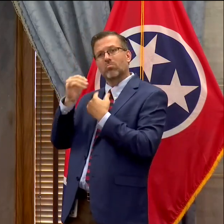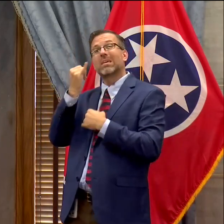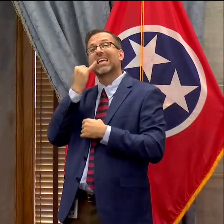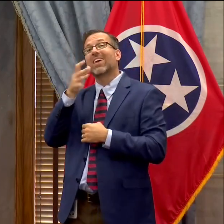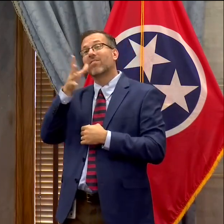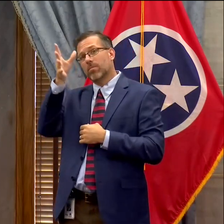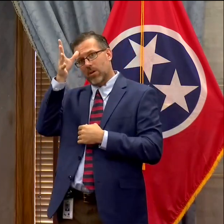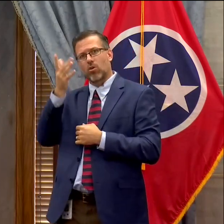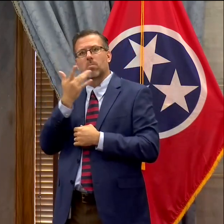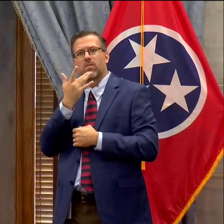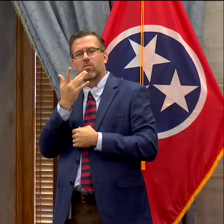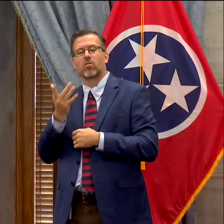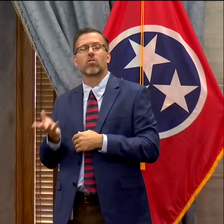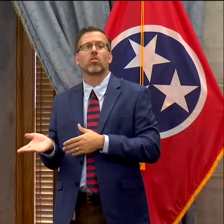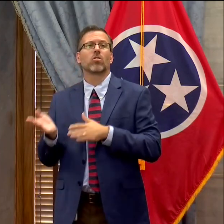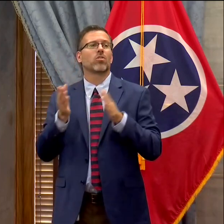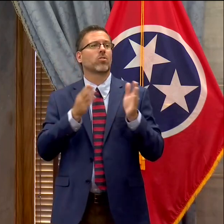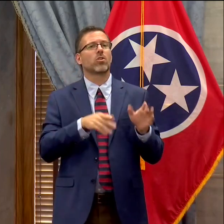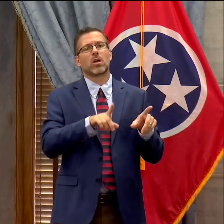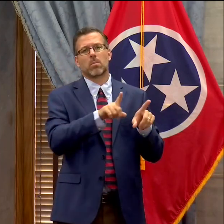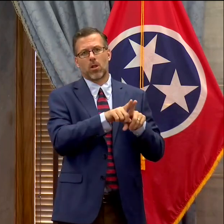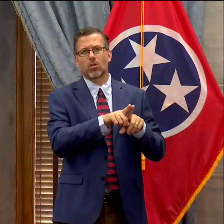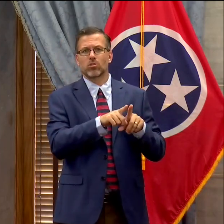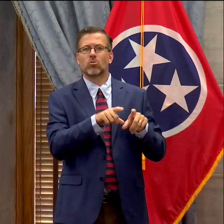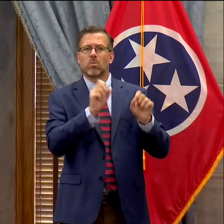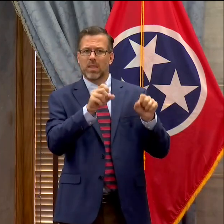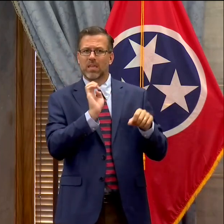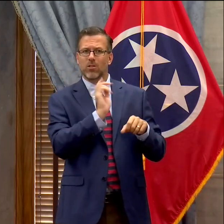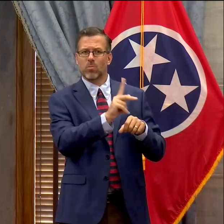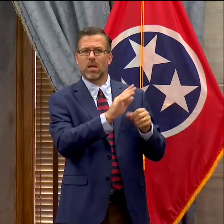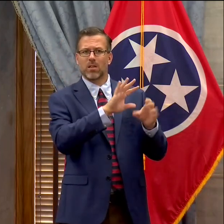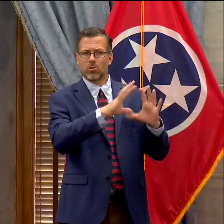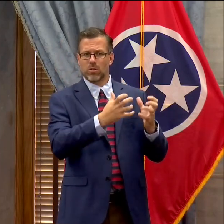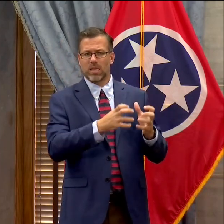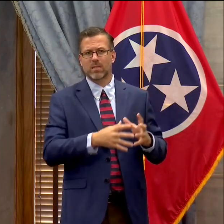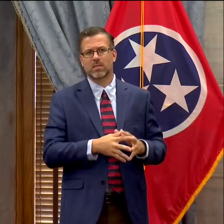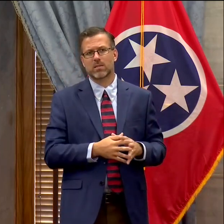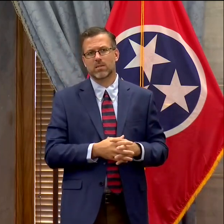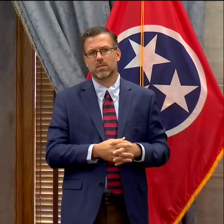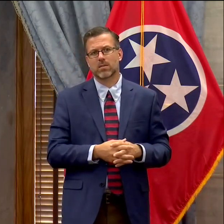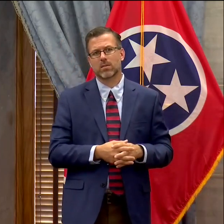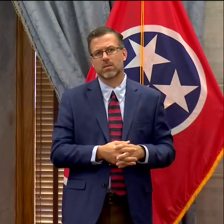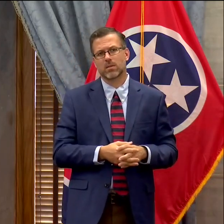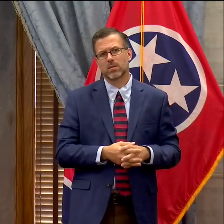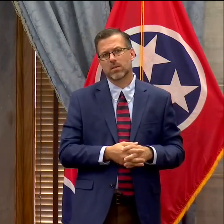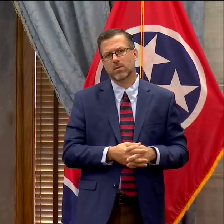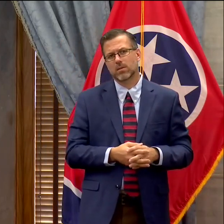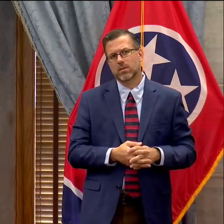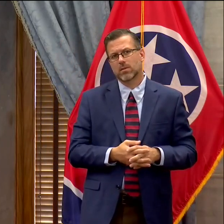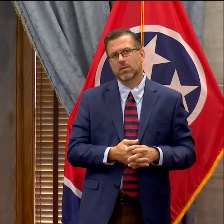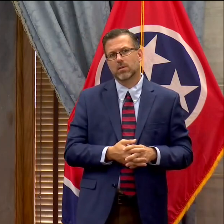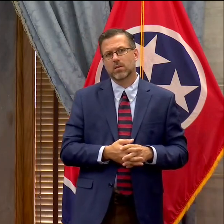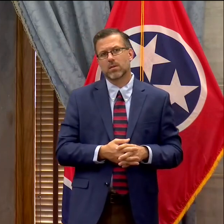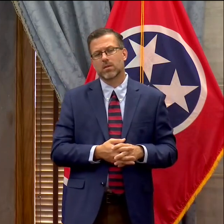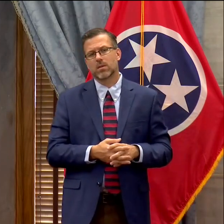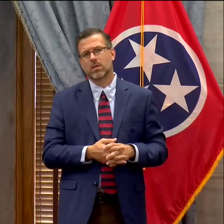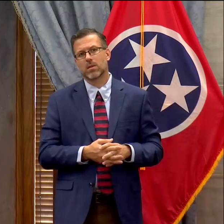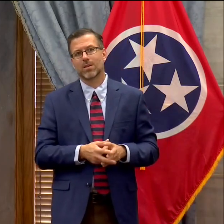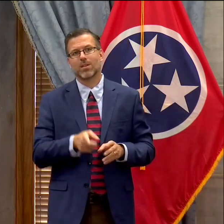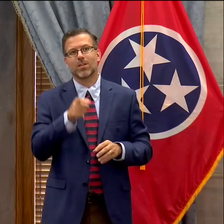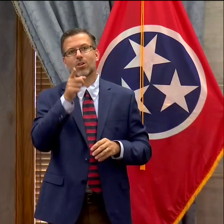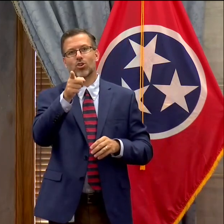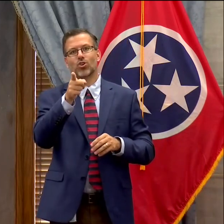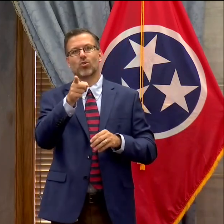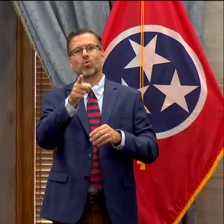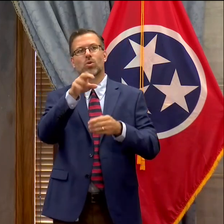that, but to also go to class in person. On a different note, being nominated to the Council of Governors, you know,